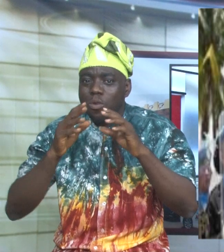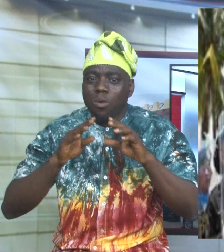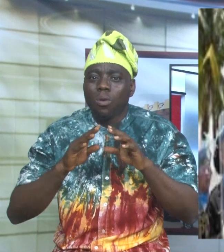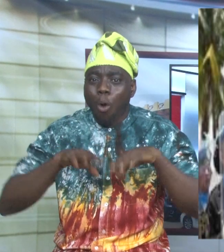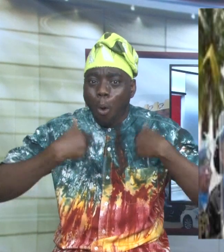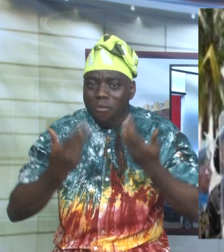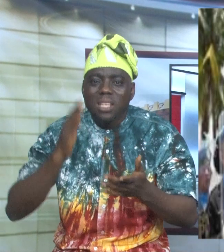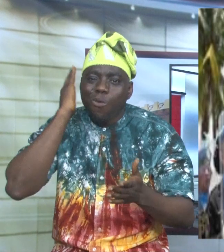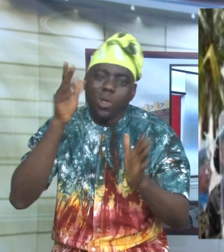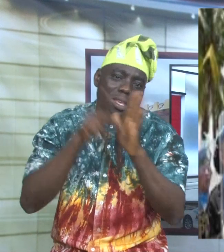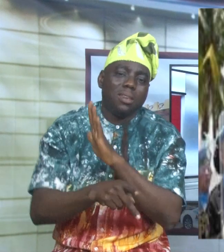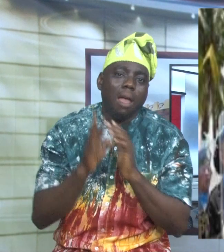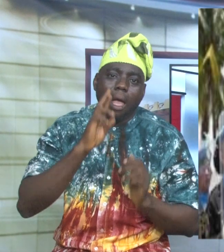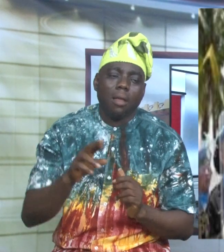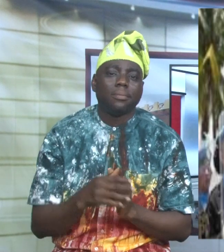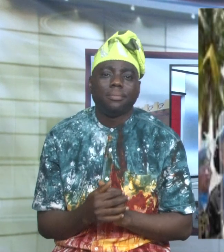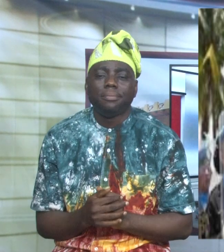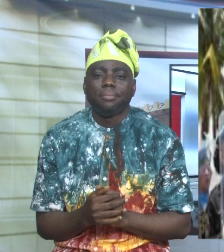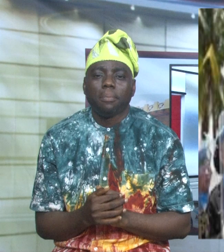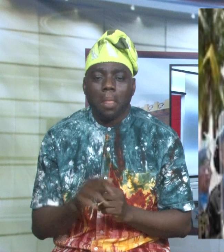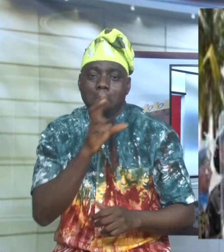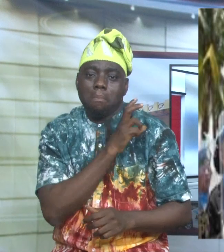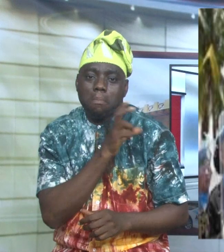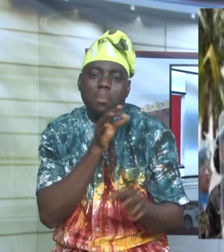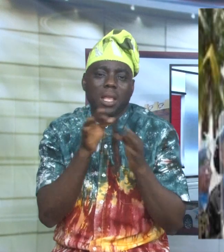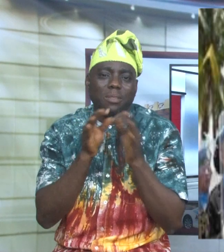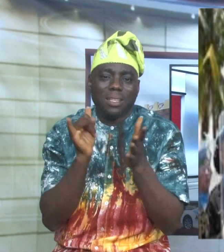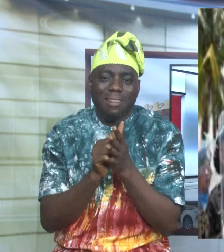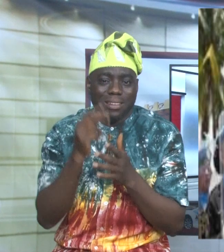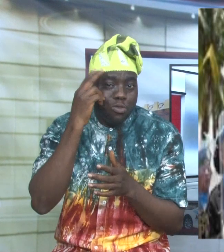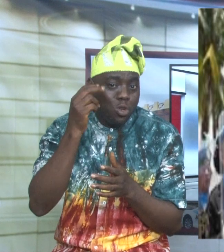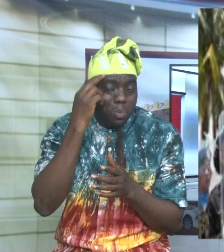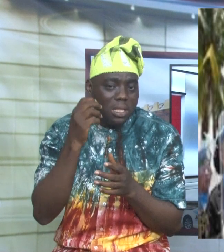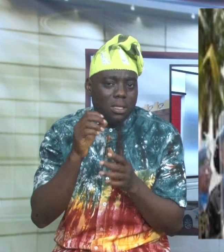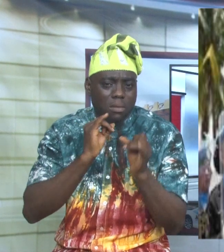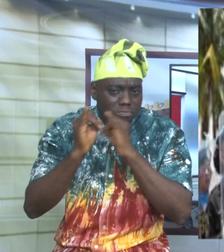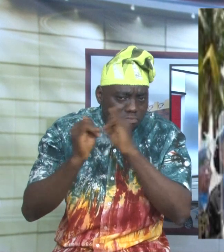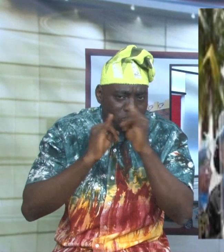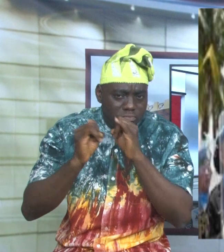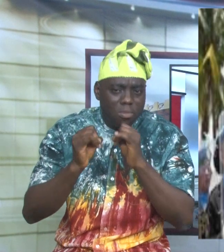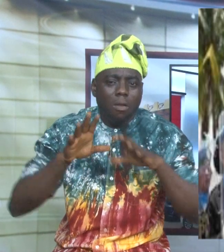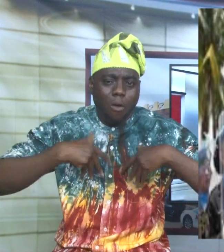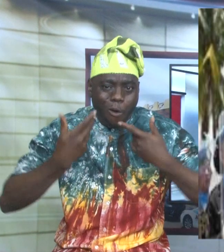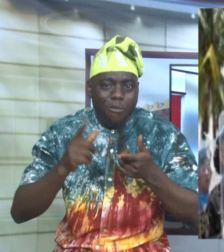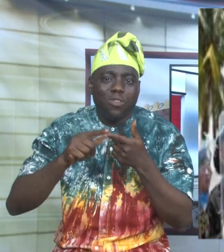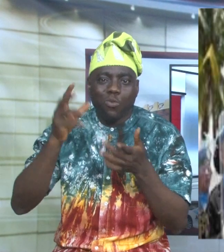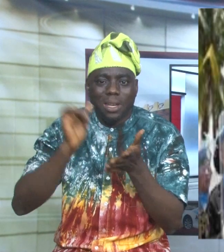affair to anyone. Police says the suspect, on interrogation, confessed to the crime and will be